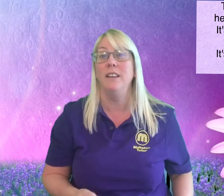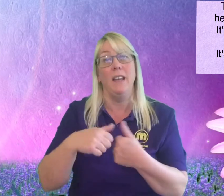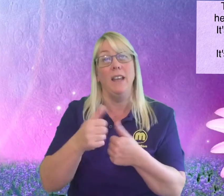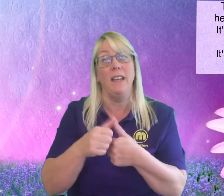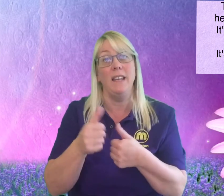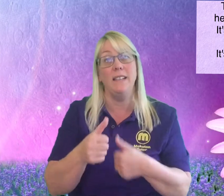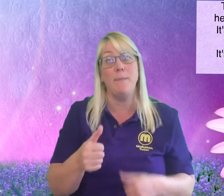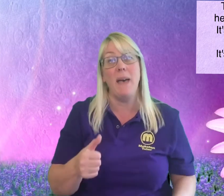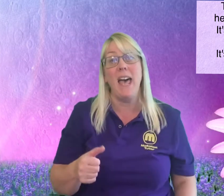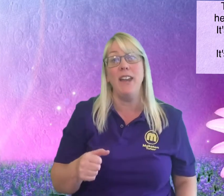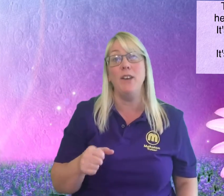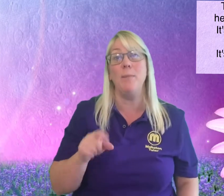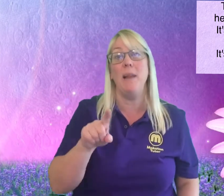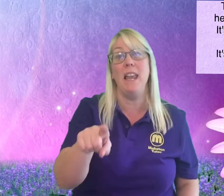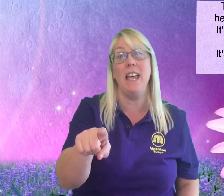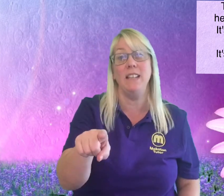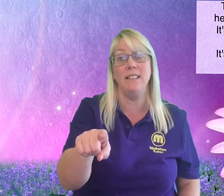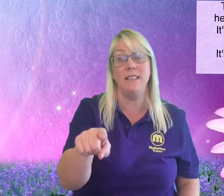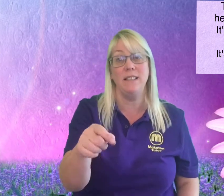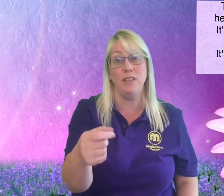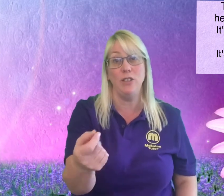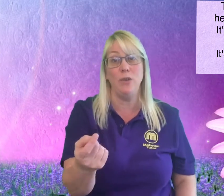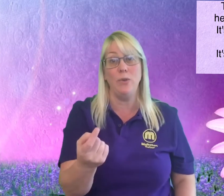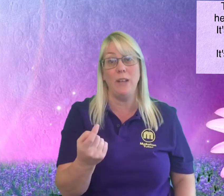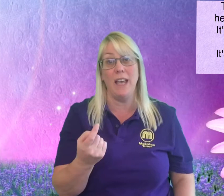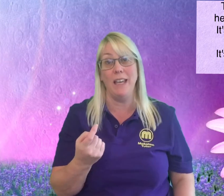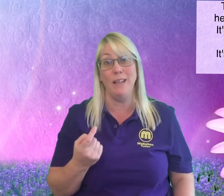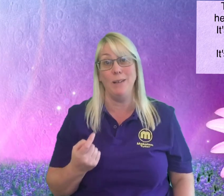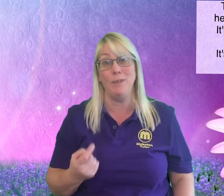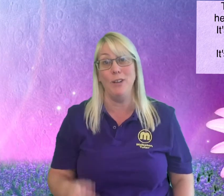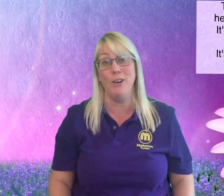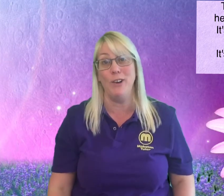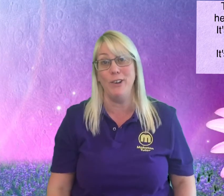It's a better place since you came alone alone